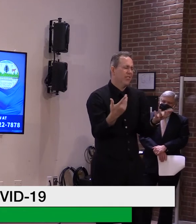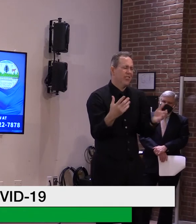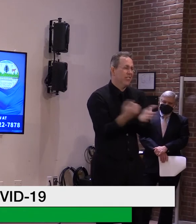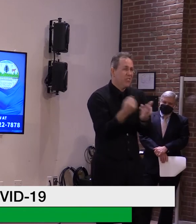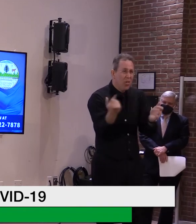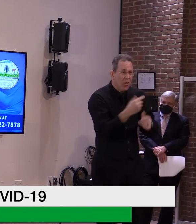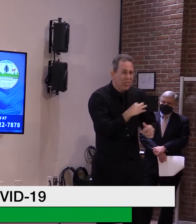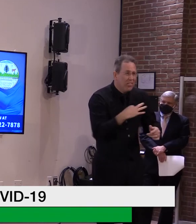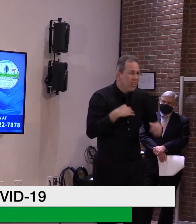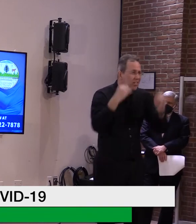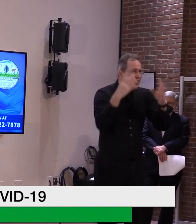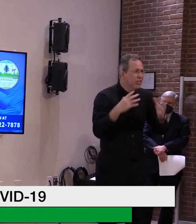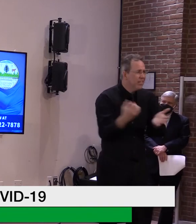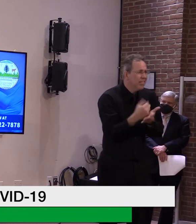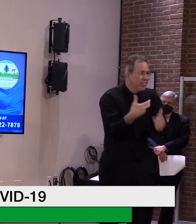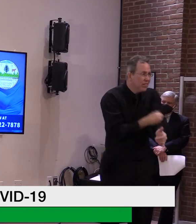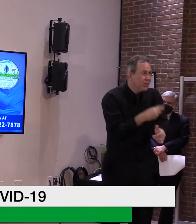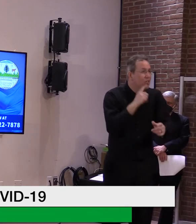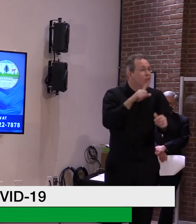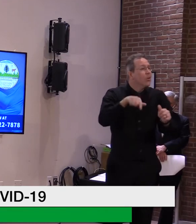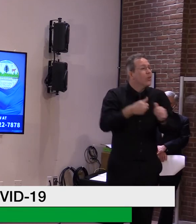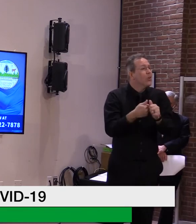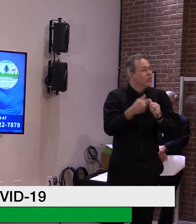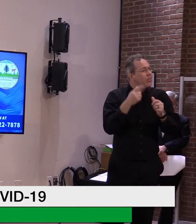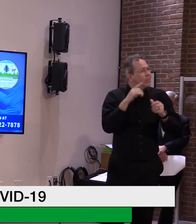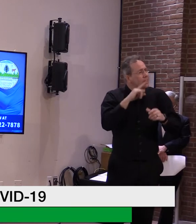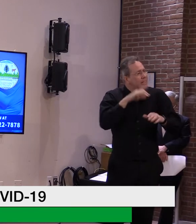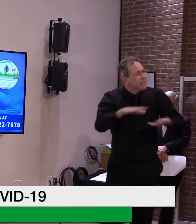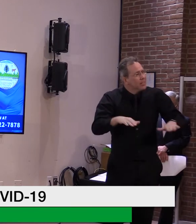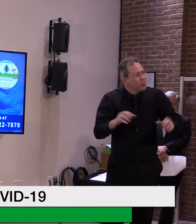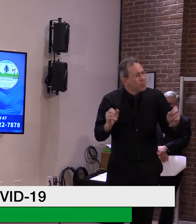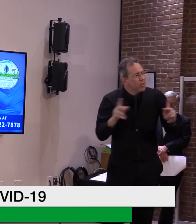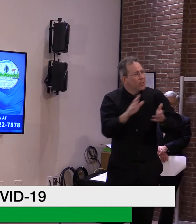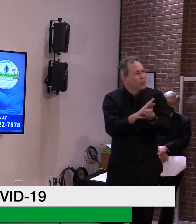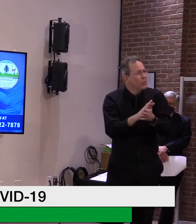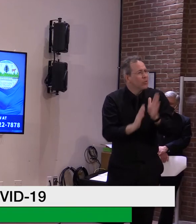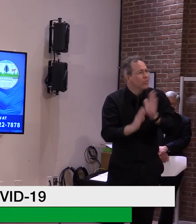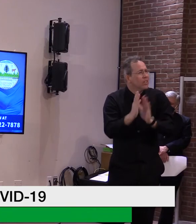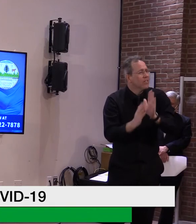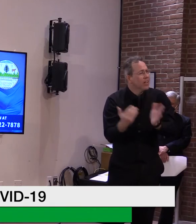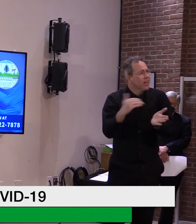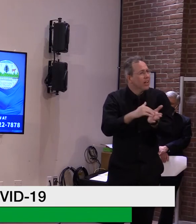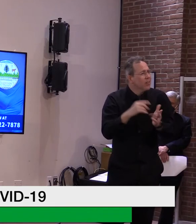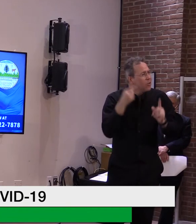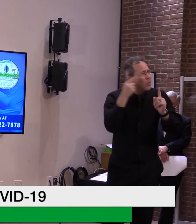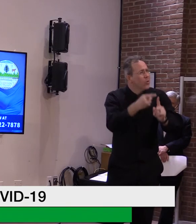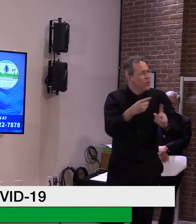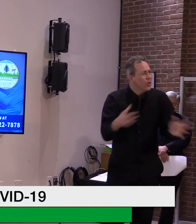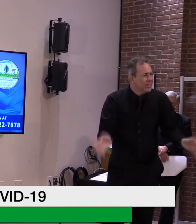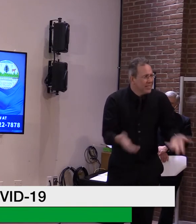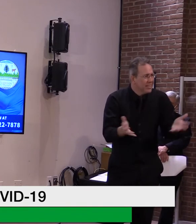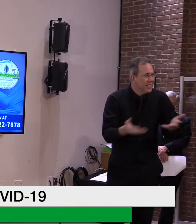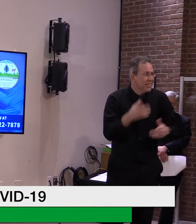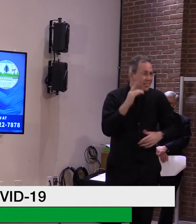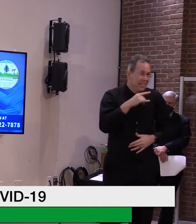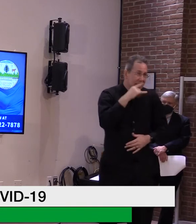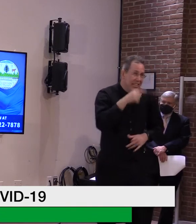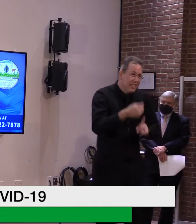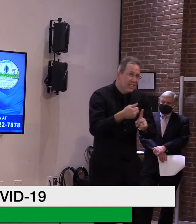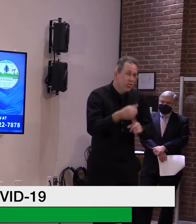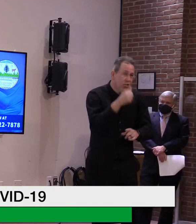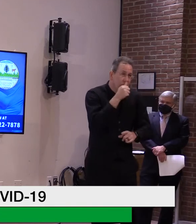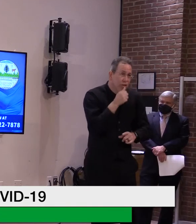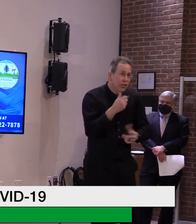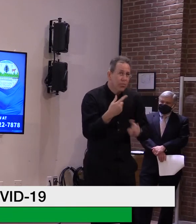what we're, that's our goal. And, uh, because we know it's better for our kids because our kids aren't doing okay. So, uh, we'll do what we can, uh,